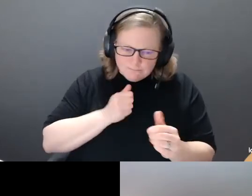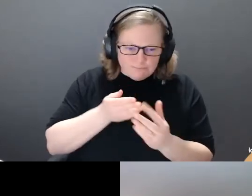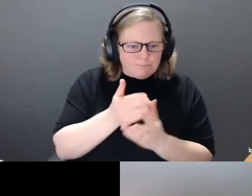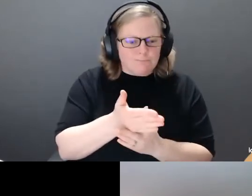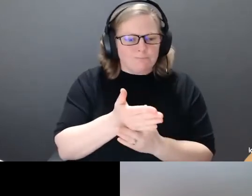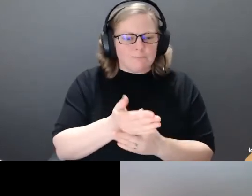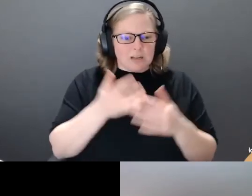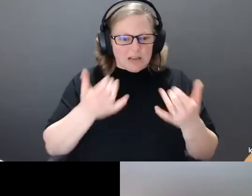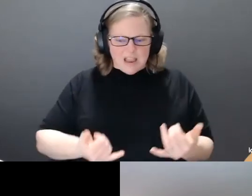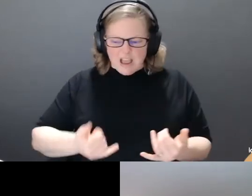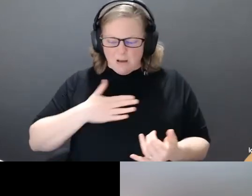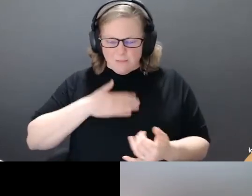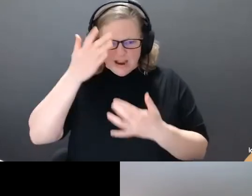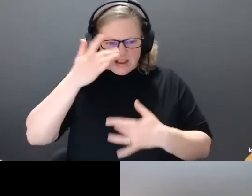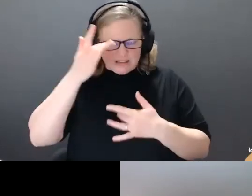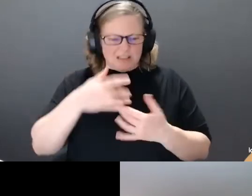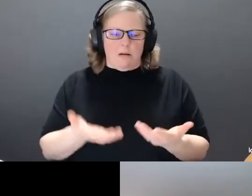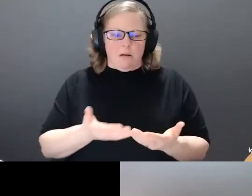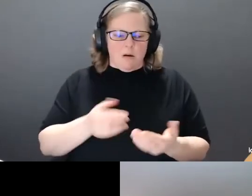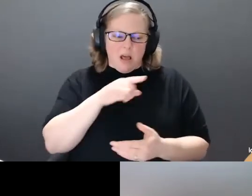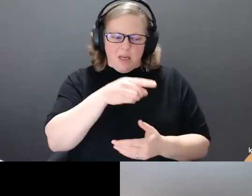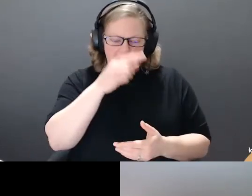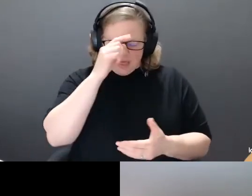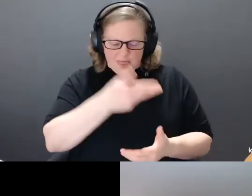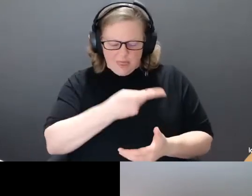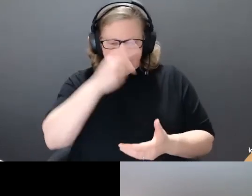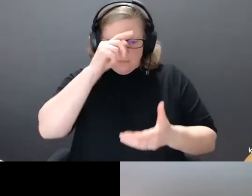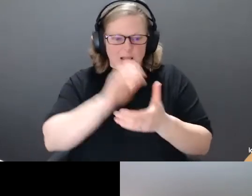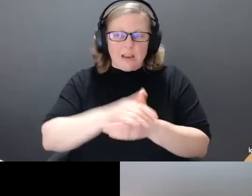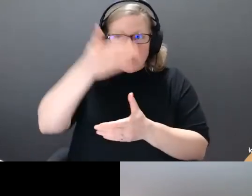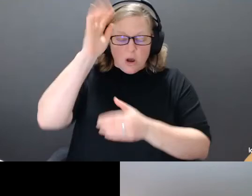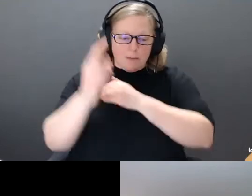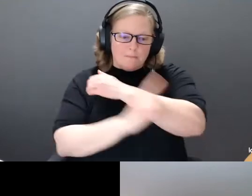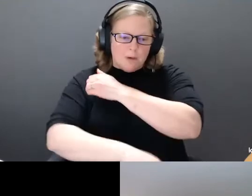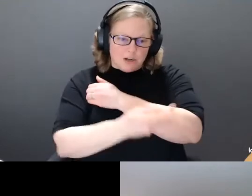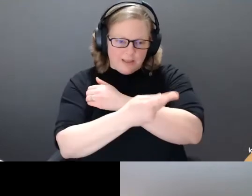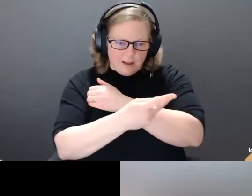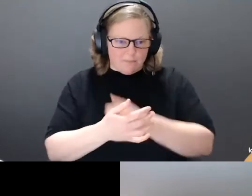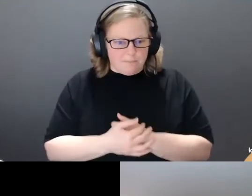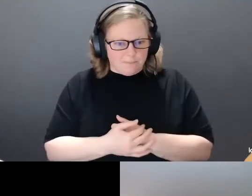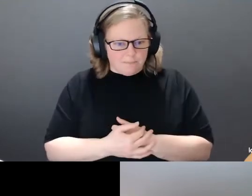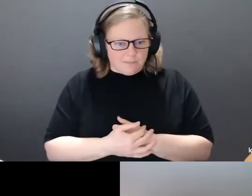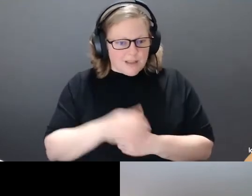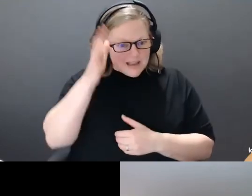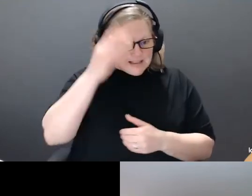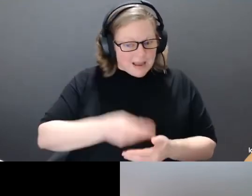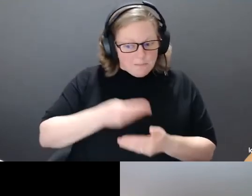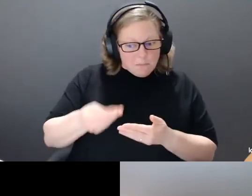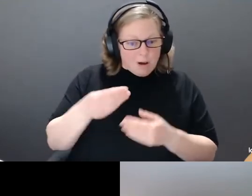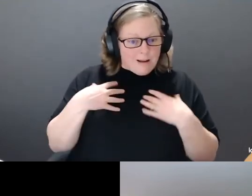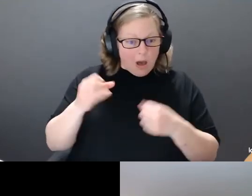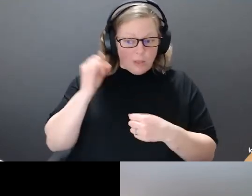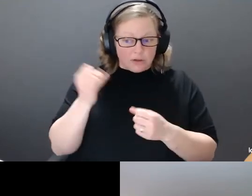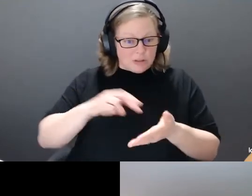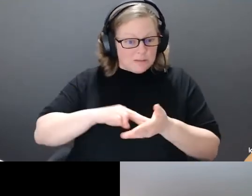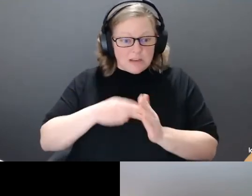God was punishing them for something. When dad bought health insurance, had he not trusted God enough? Dad